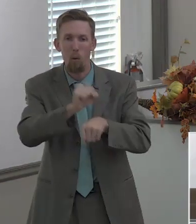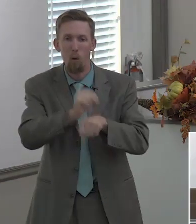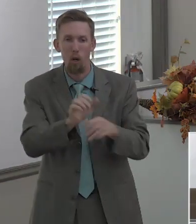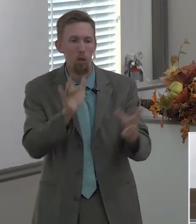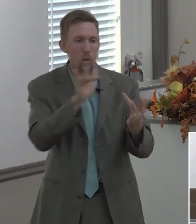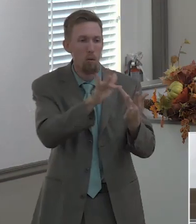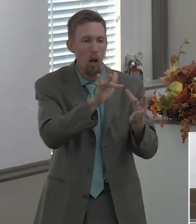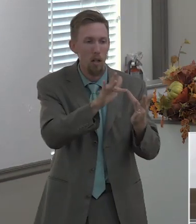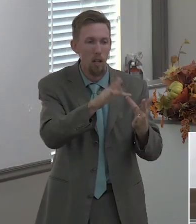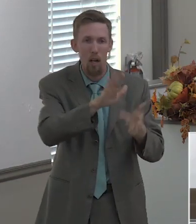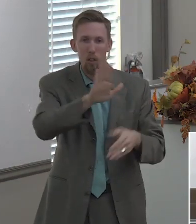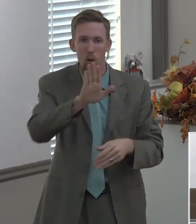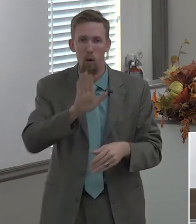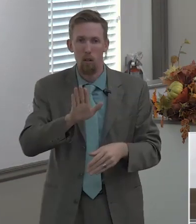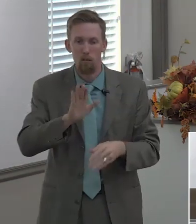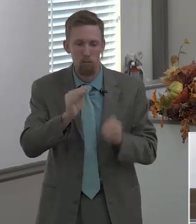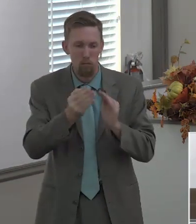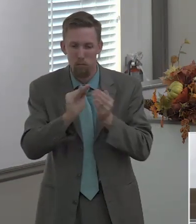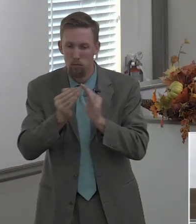what did you do